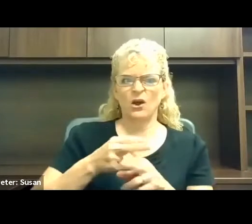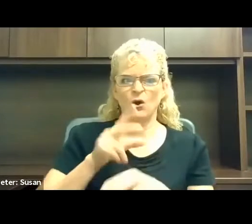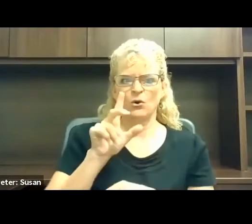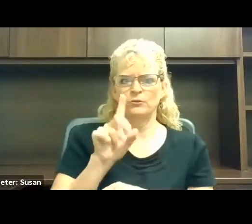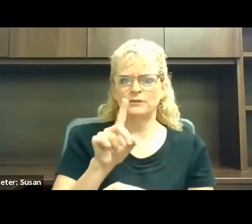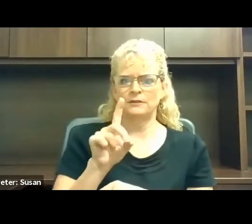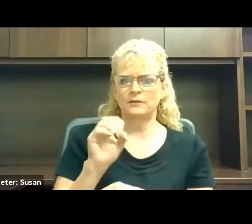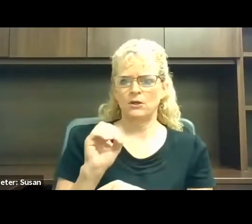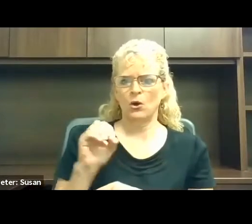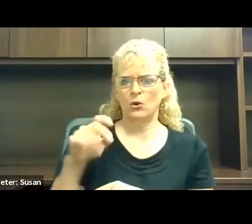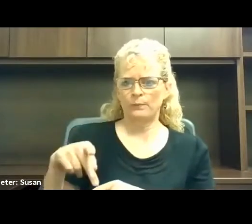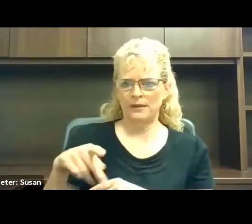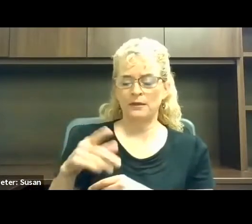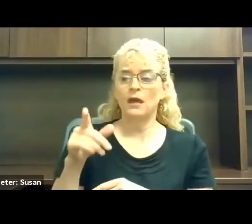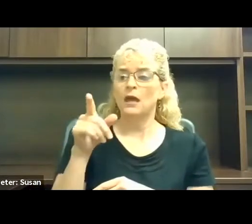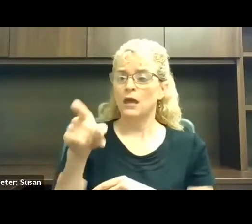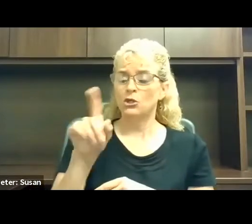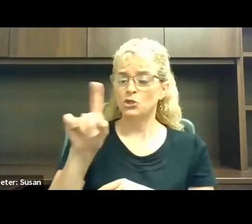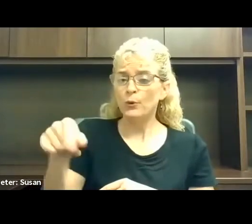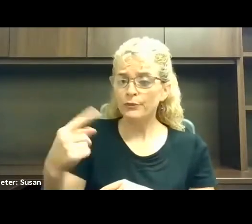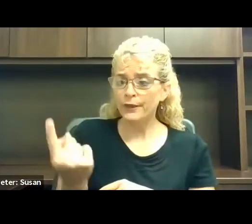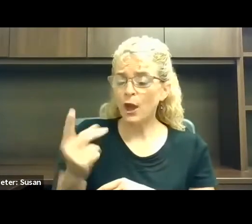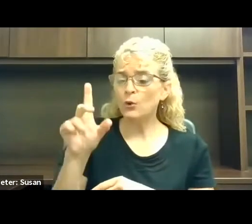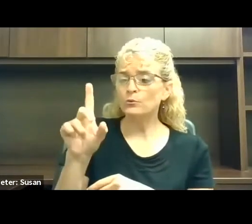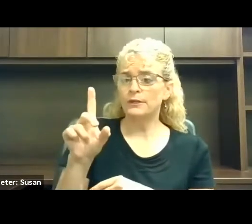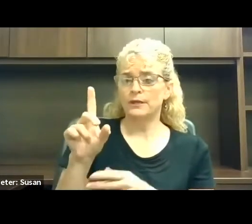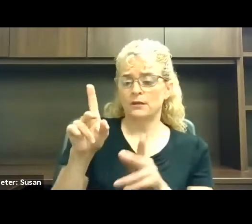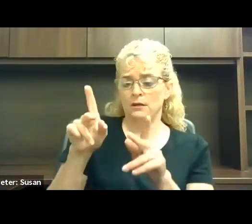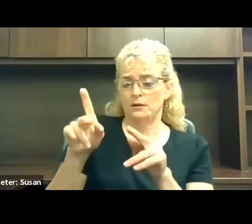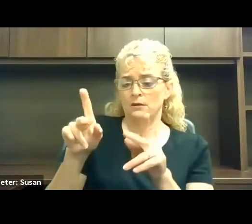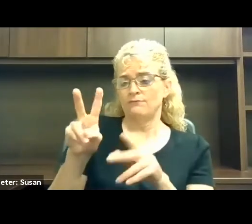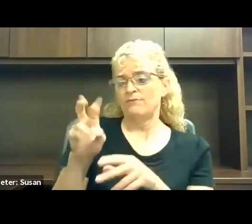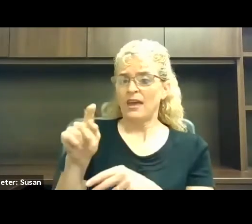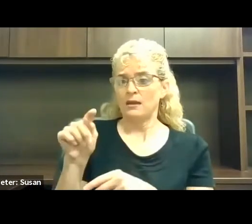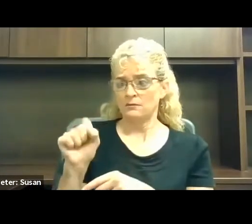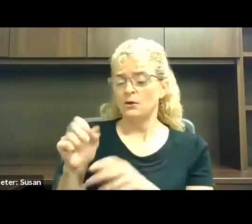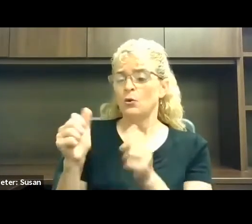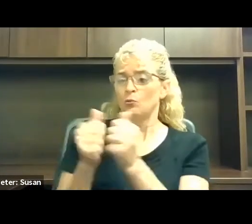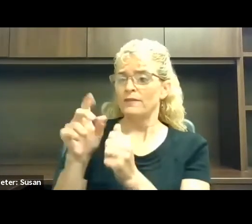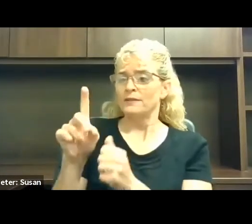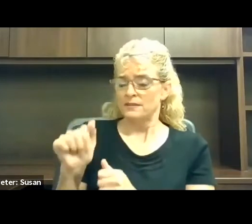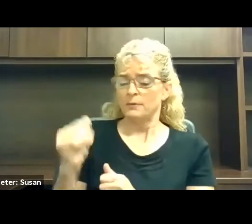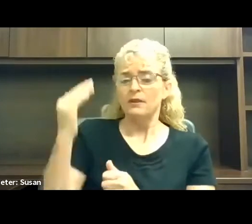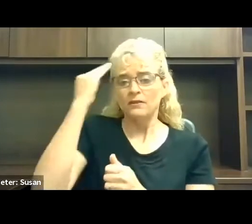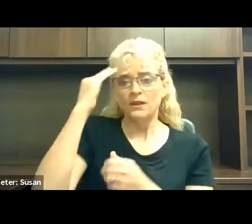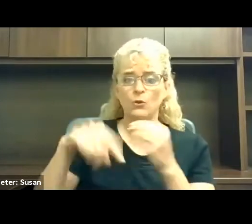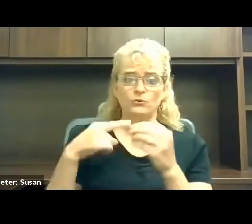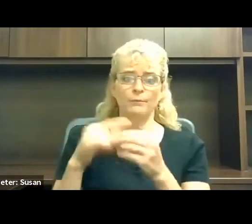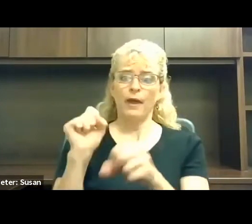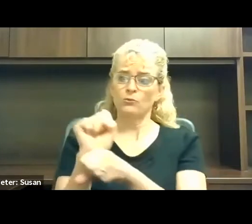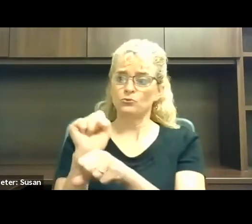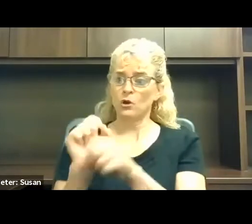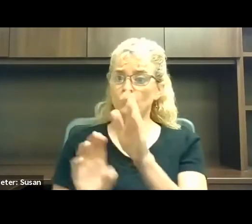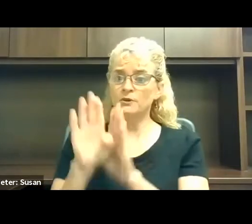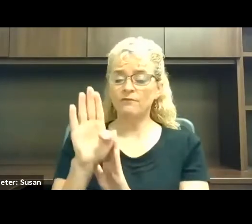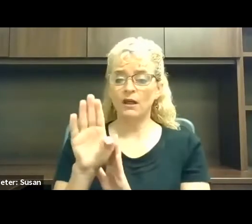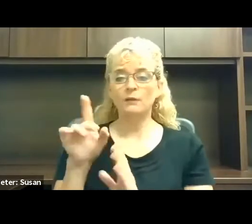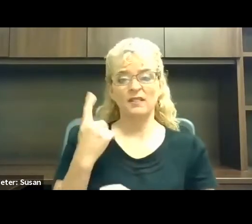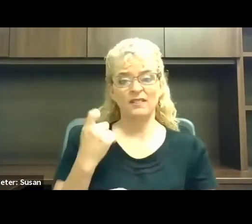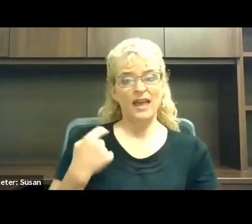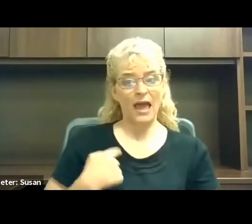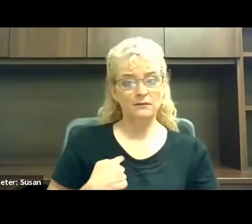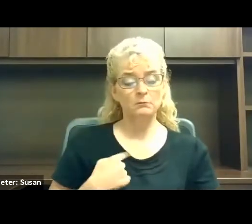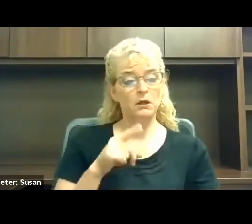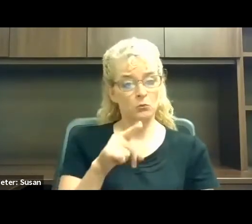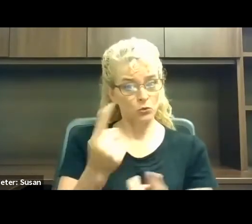disabled vet we can find who knows anything about job developing. So will you do it? And I said, yes. And we